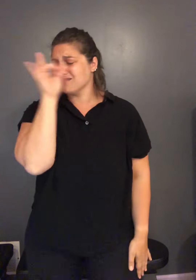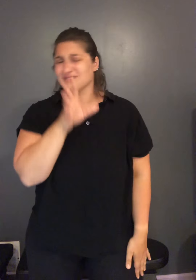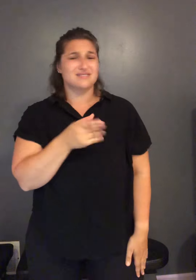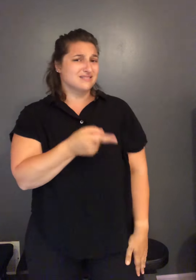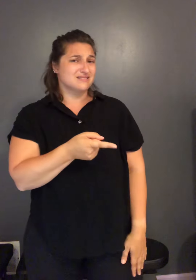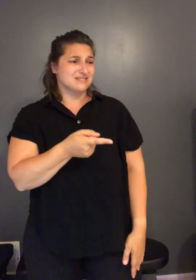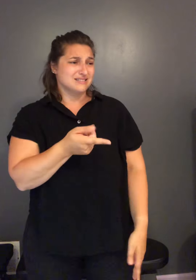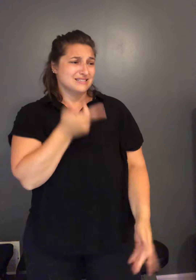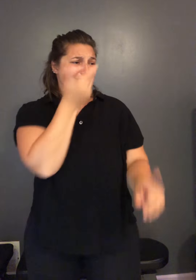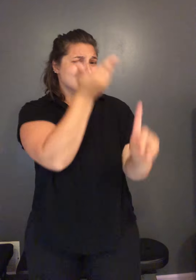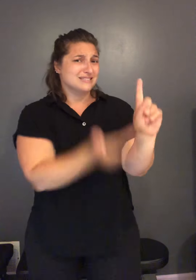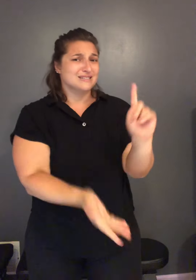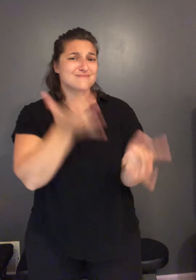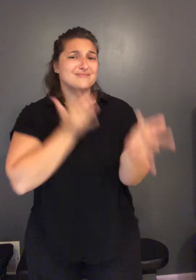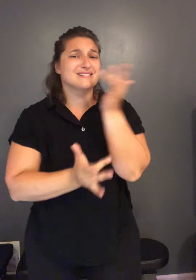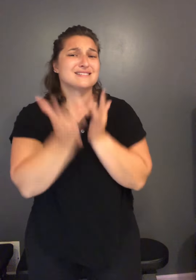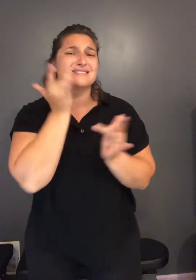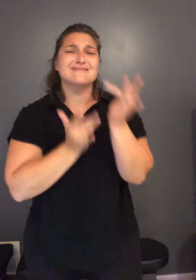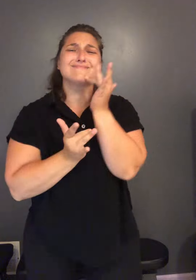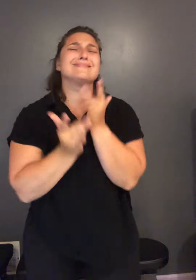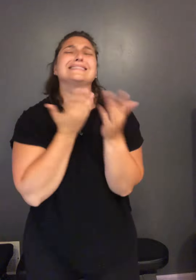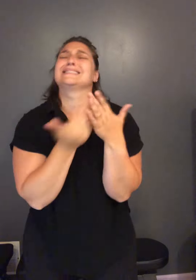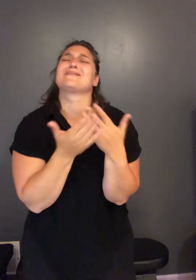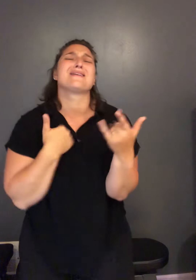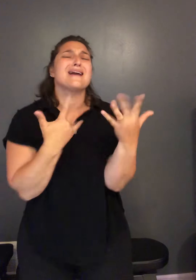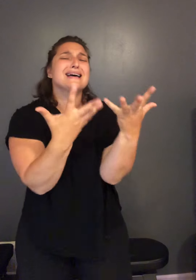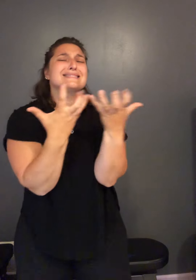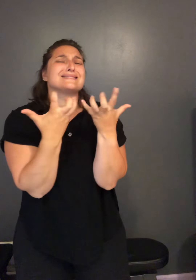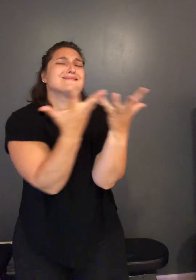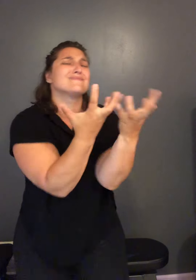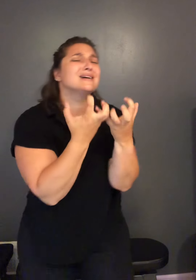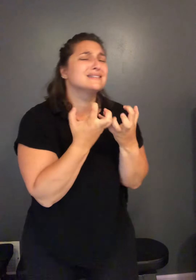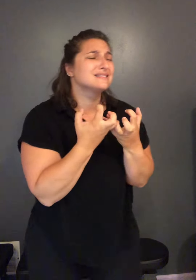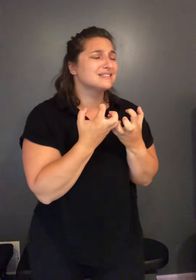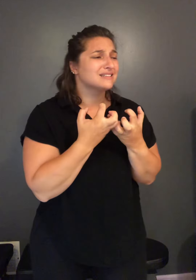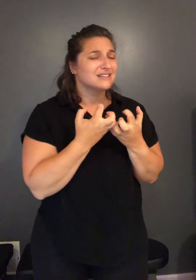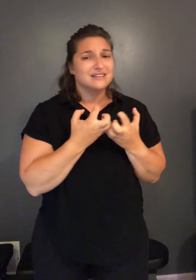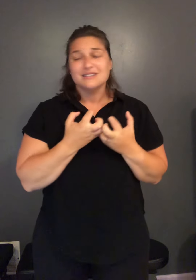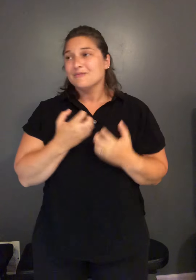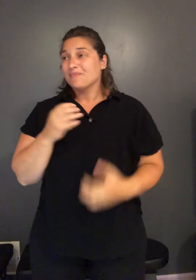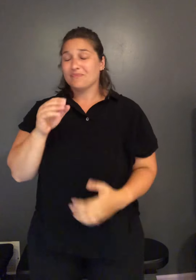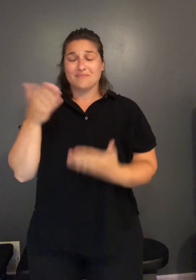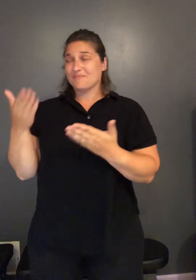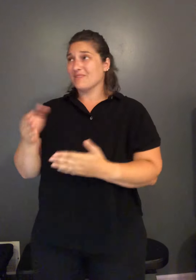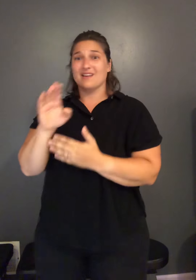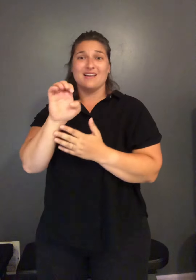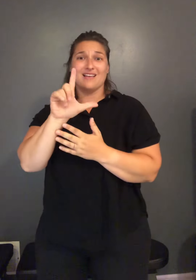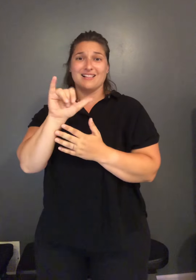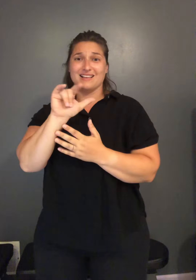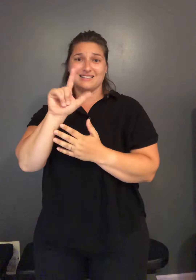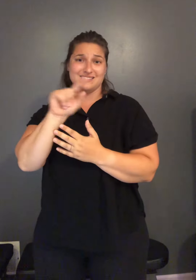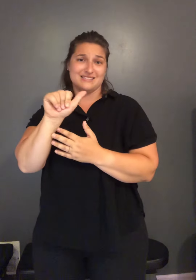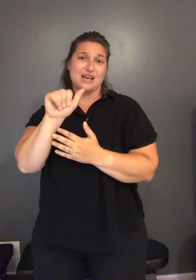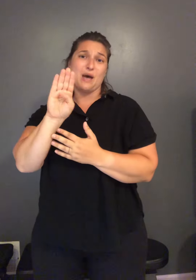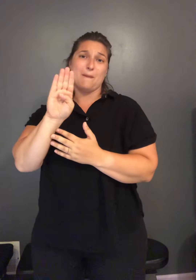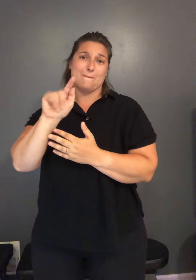in the city I'm Alexandra is penniless and there's only no one of them in the last Elizabeth Schuyler it's a pleasure to meet you